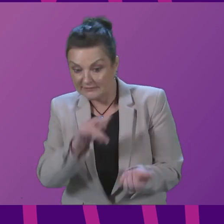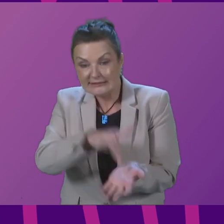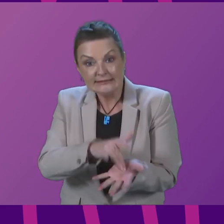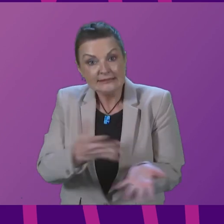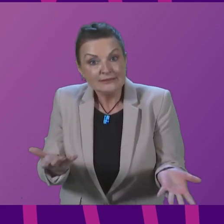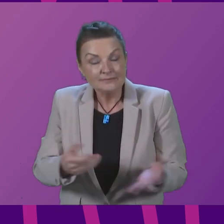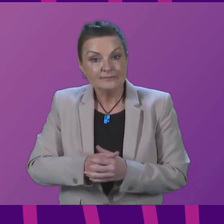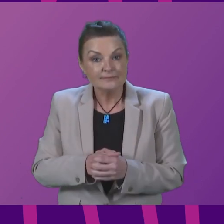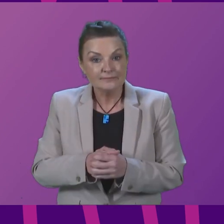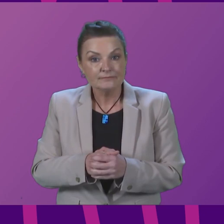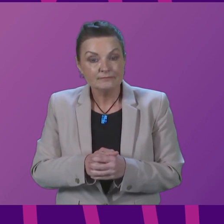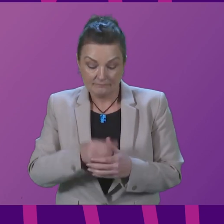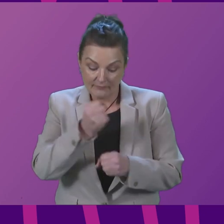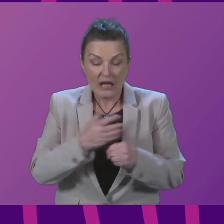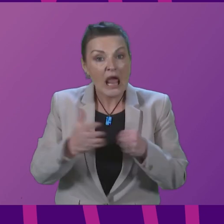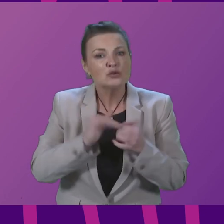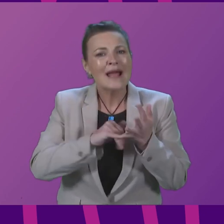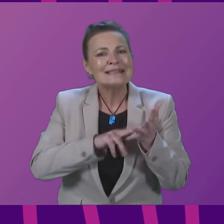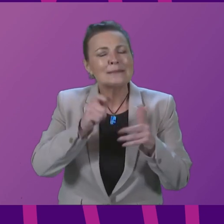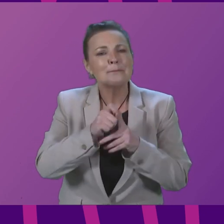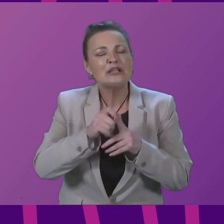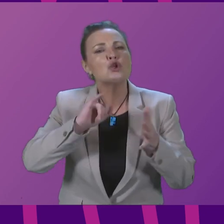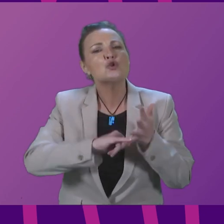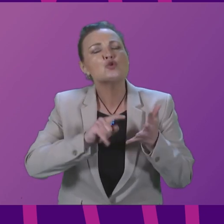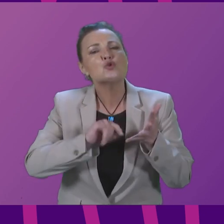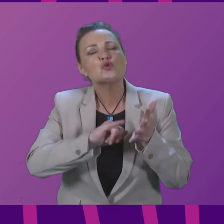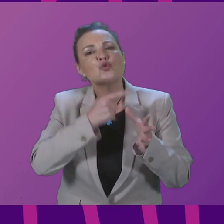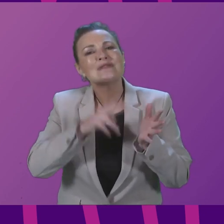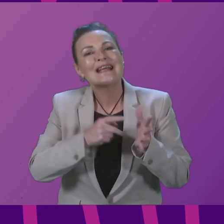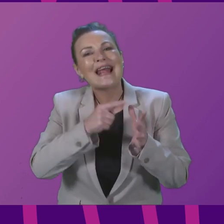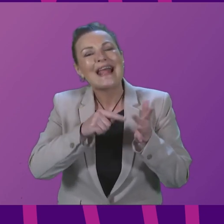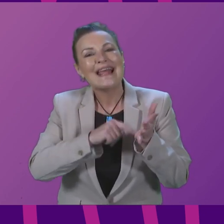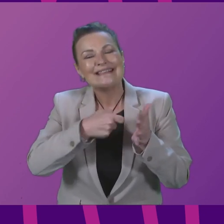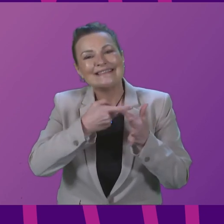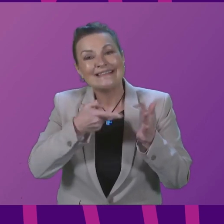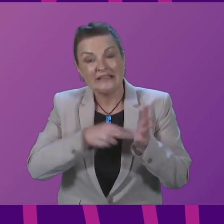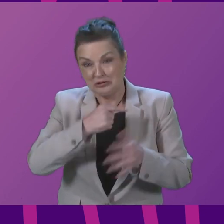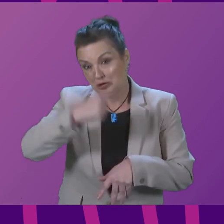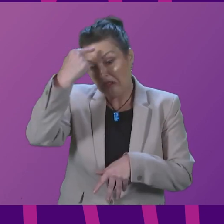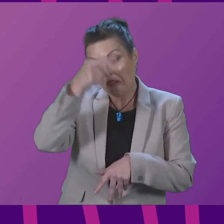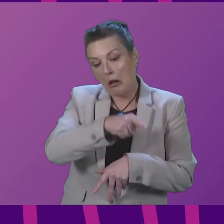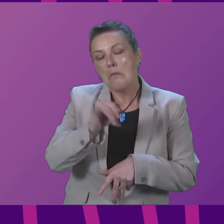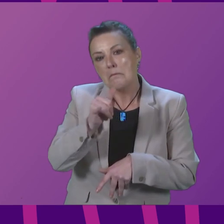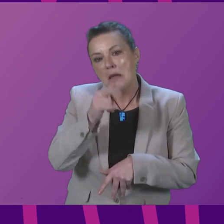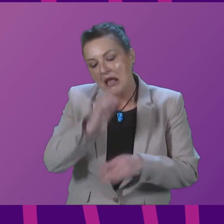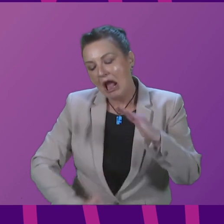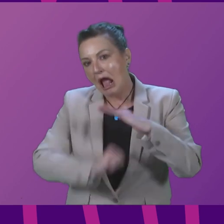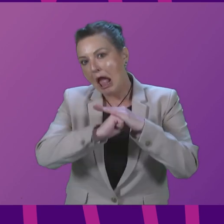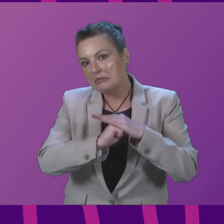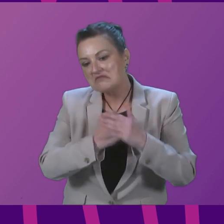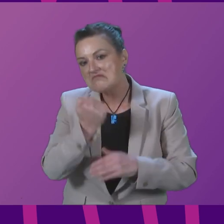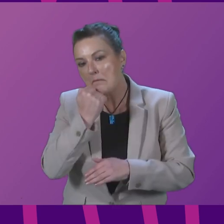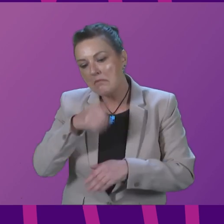their city. Glasgow SNP leader Susan Aitken has suggested capping traffic on the M8. She's also considering